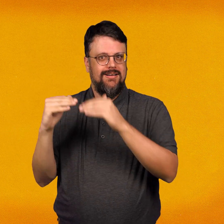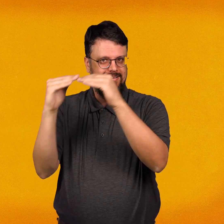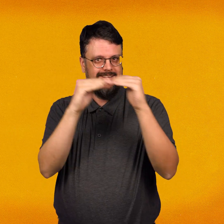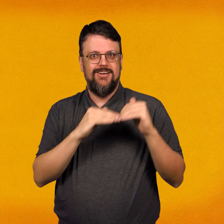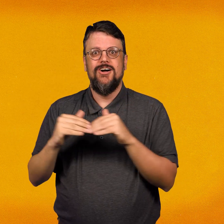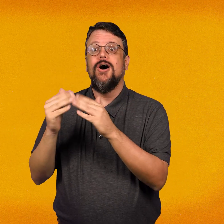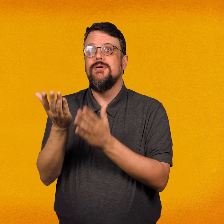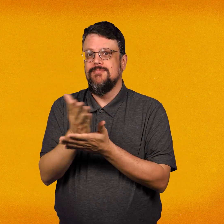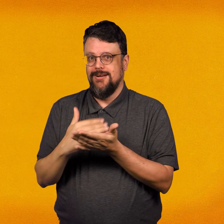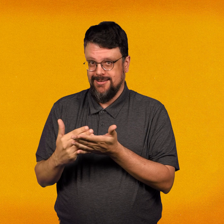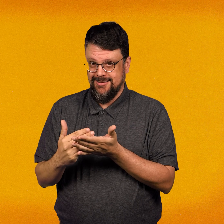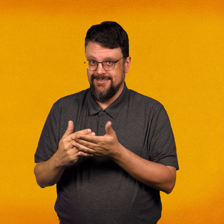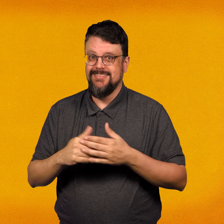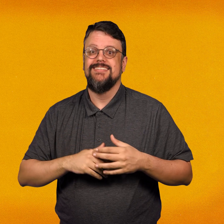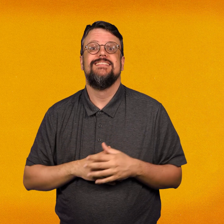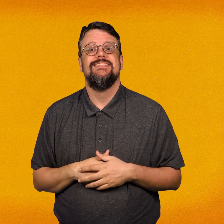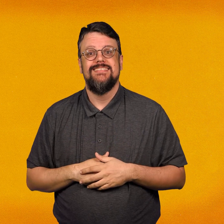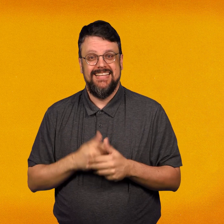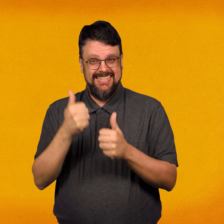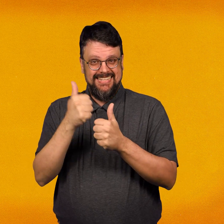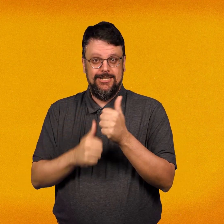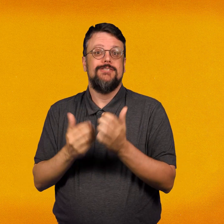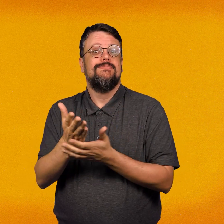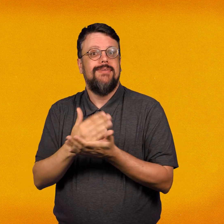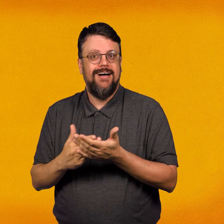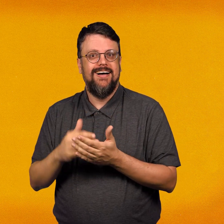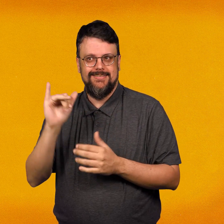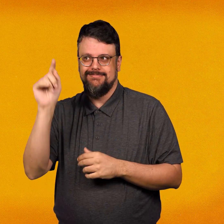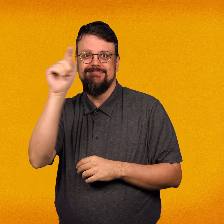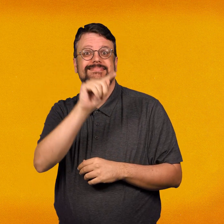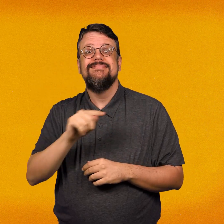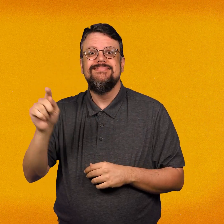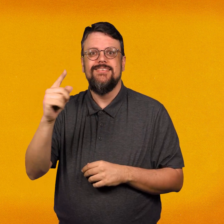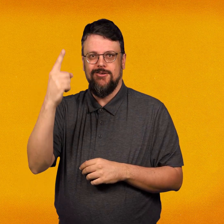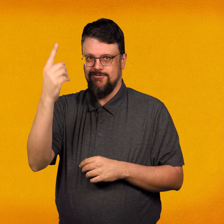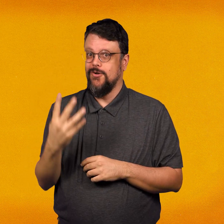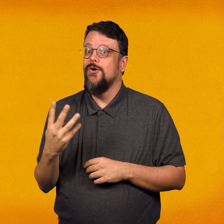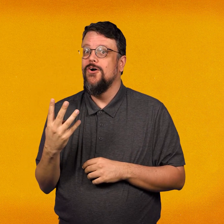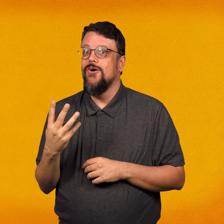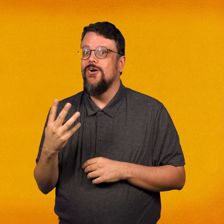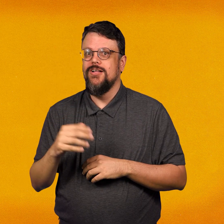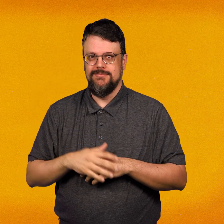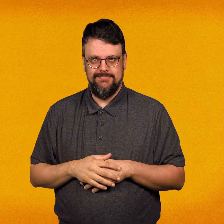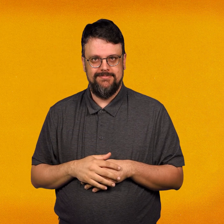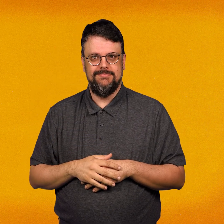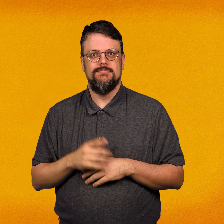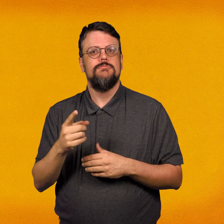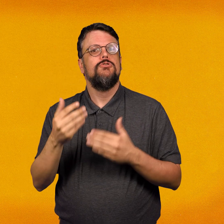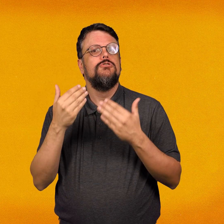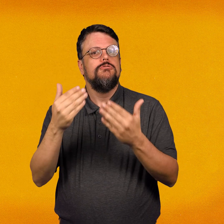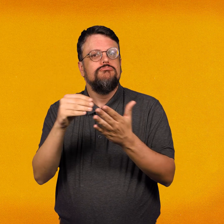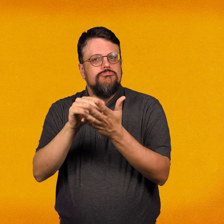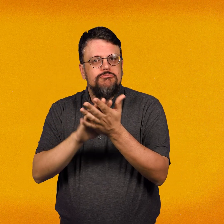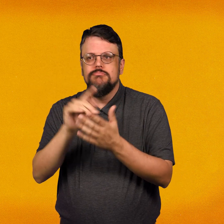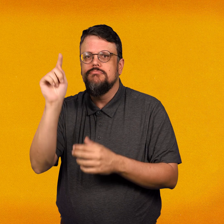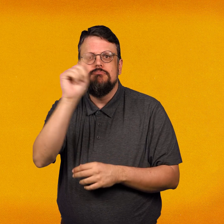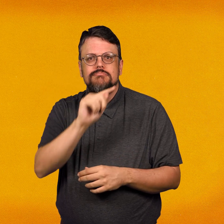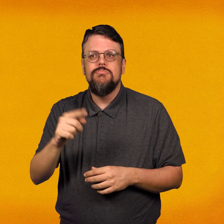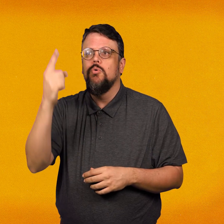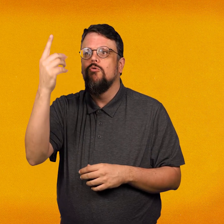you divide the plate into four equal parts. Each part is one-fourth of the plate. Write one-fourth